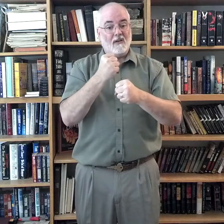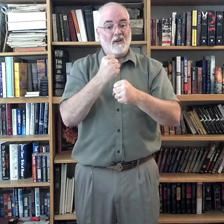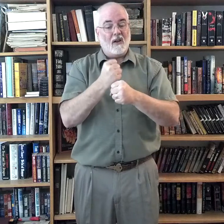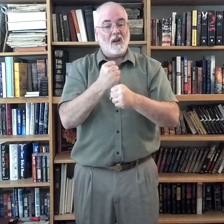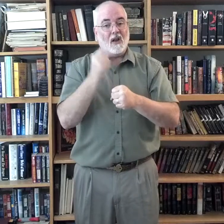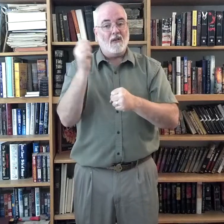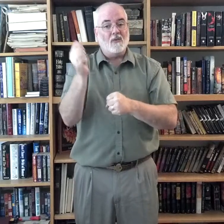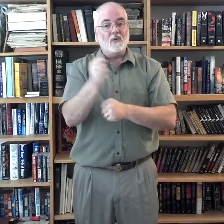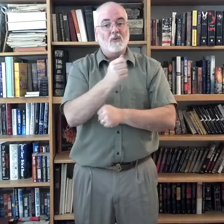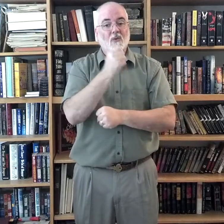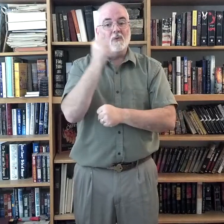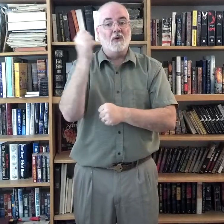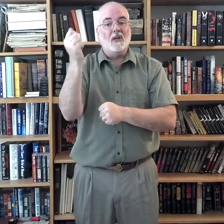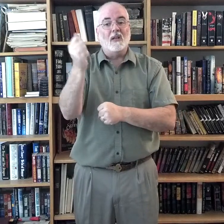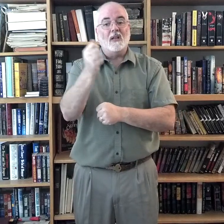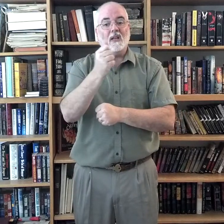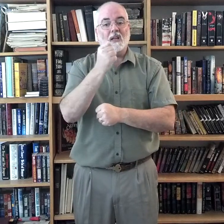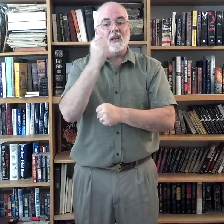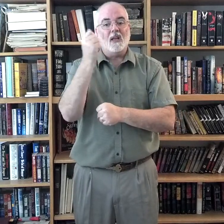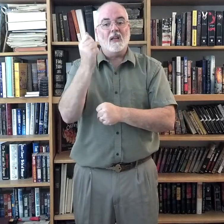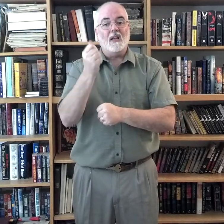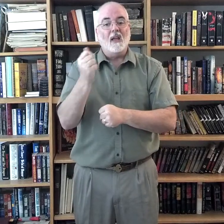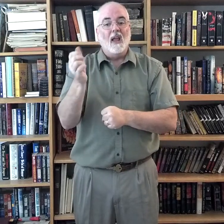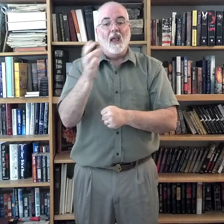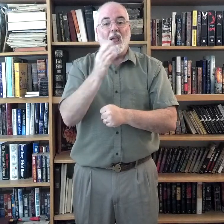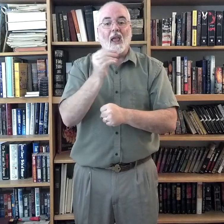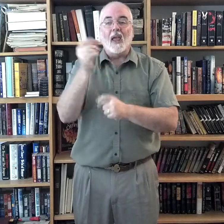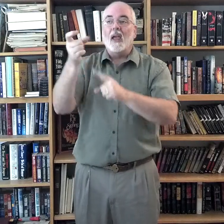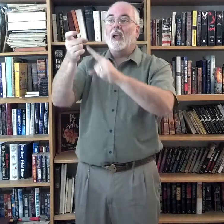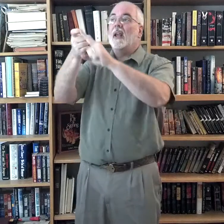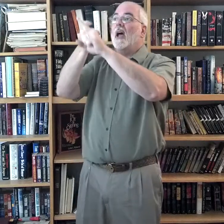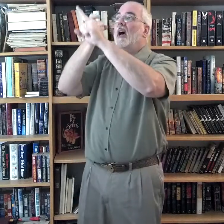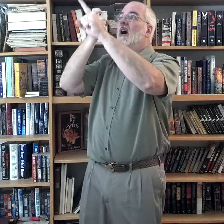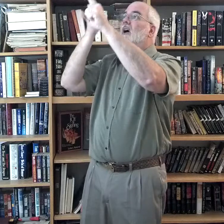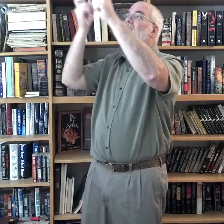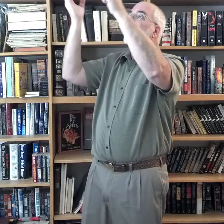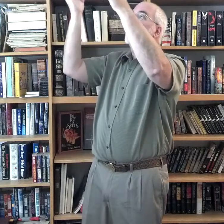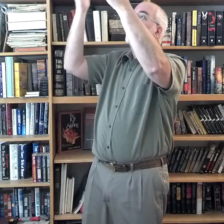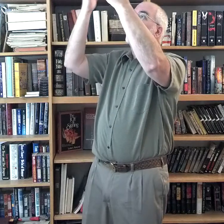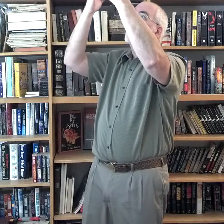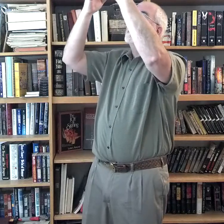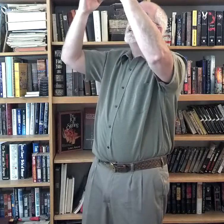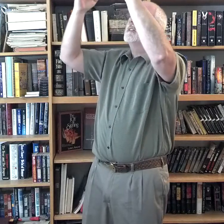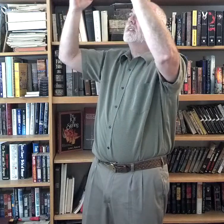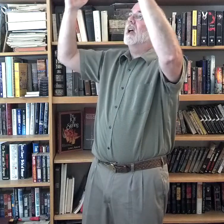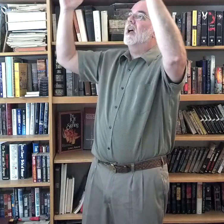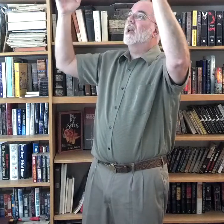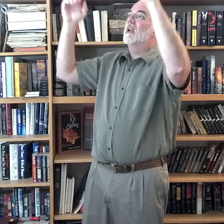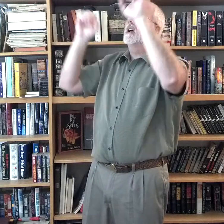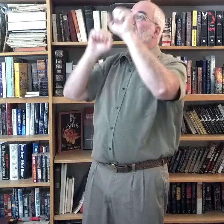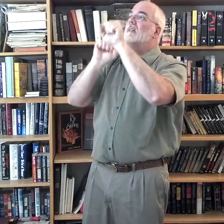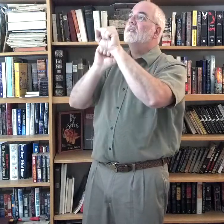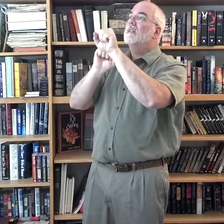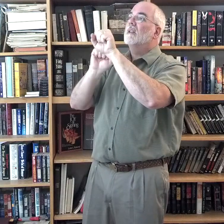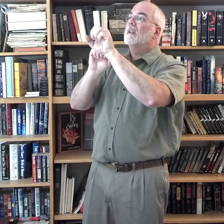of jubilee, and out of Zion till